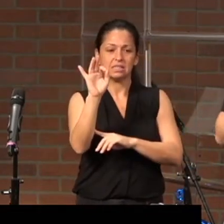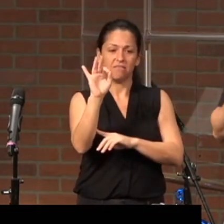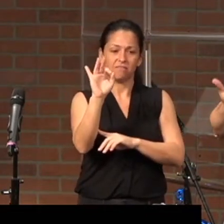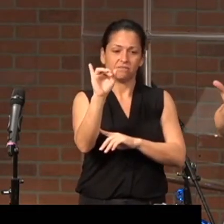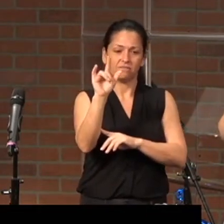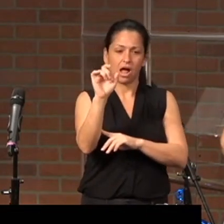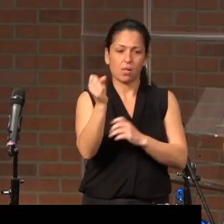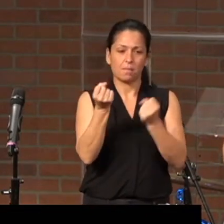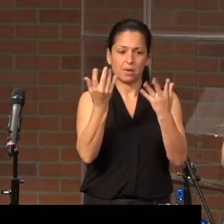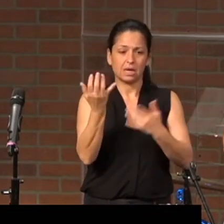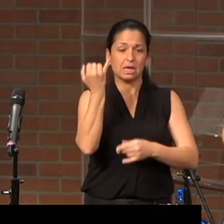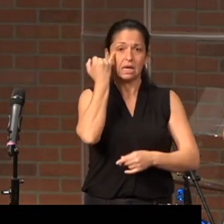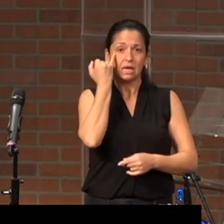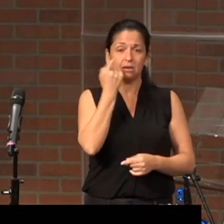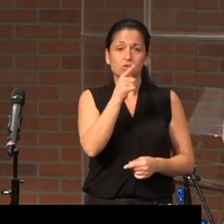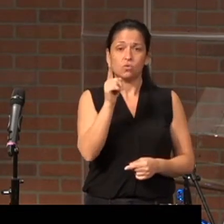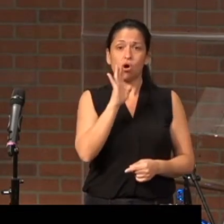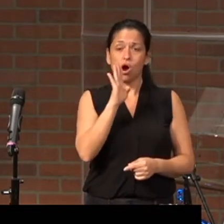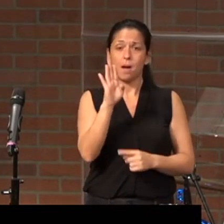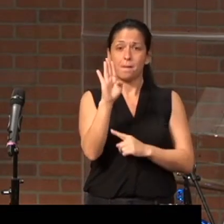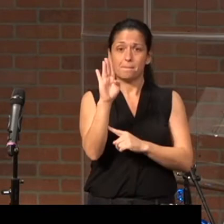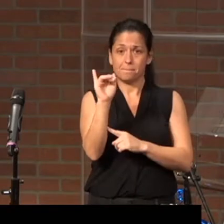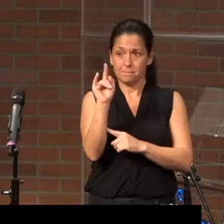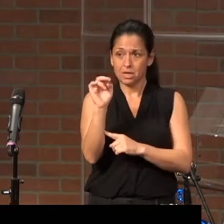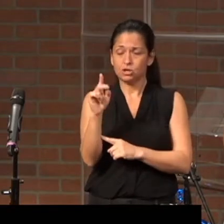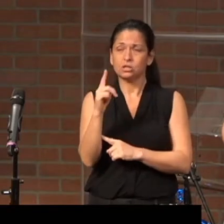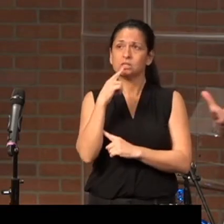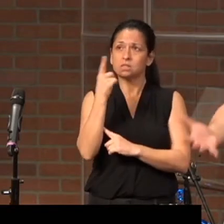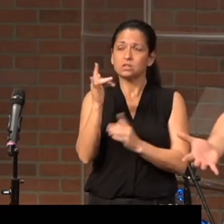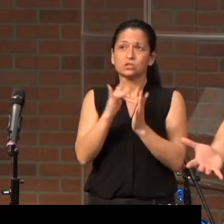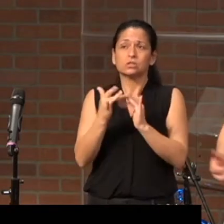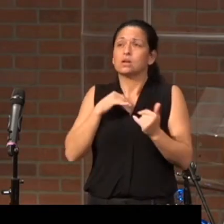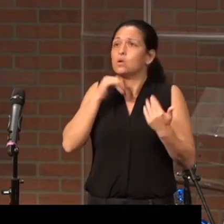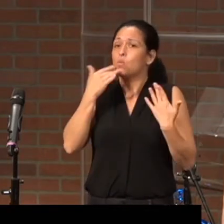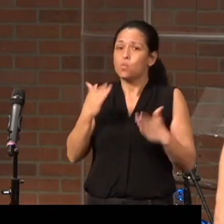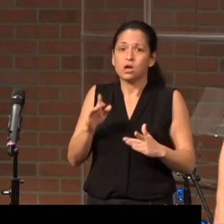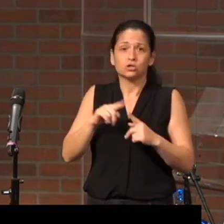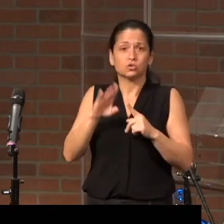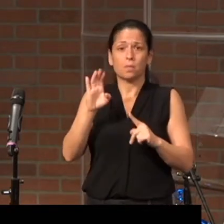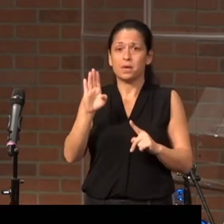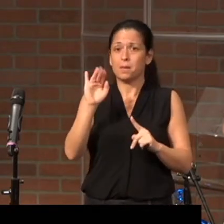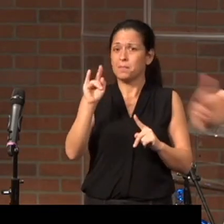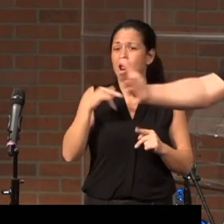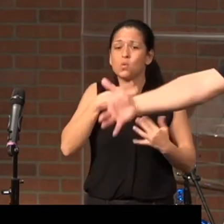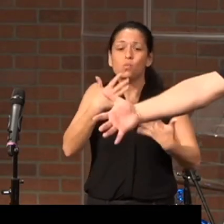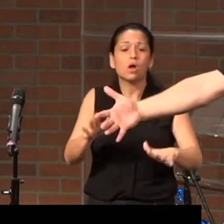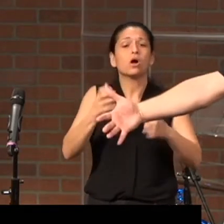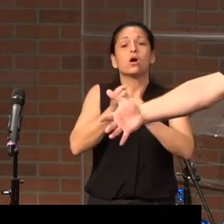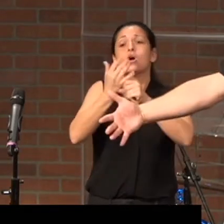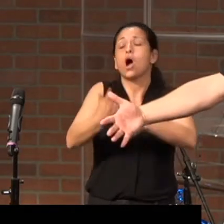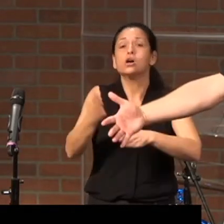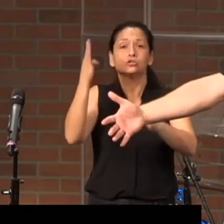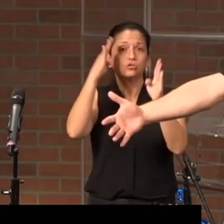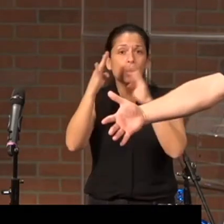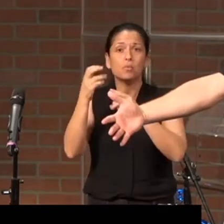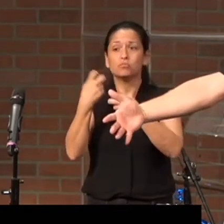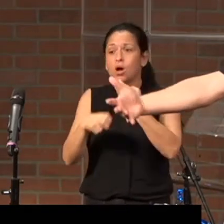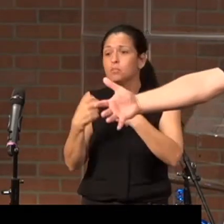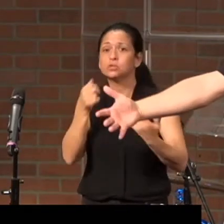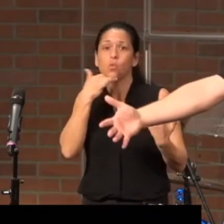If you're bitter, Jesus, I don't want to be bitter. I don't want to cause trouble. I don't want that to spill over